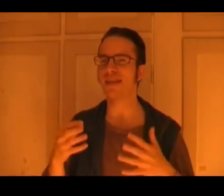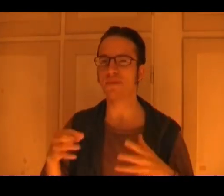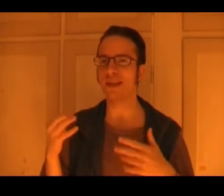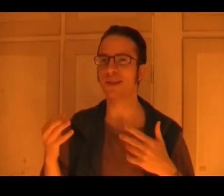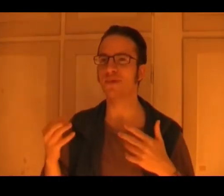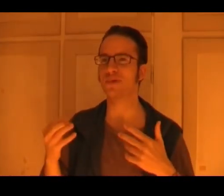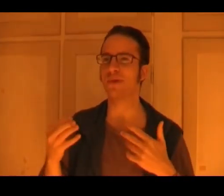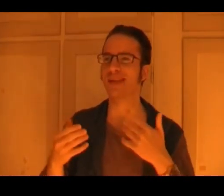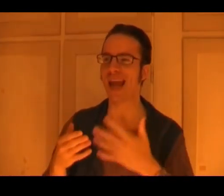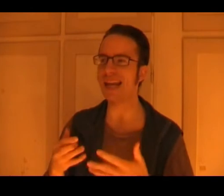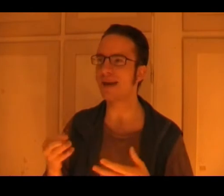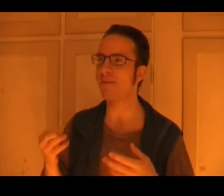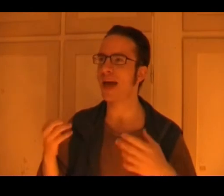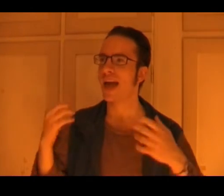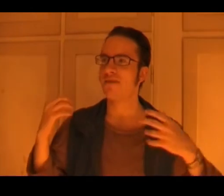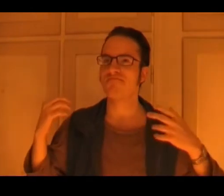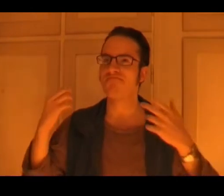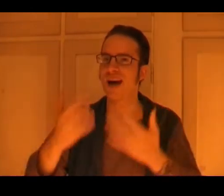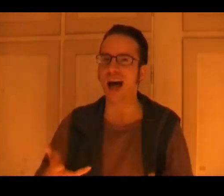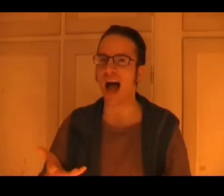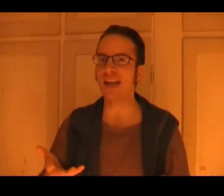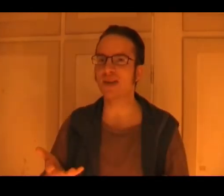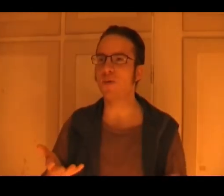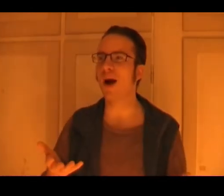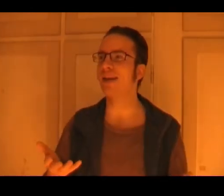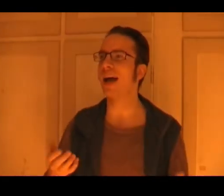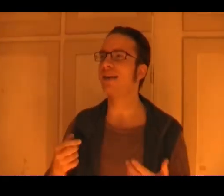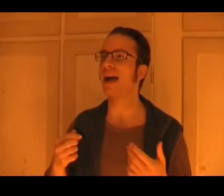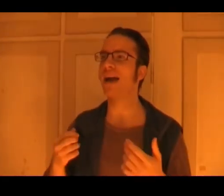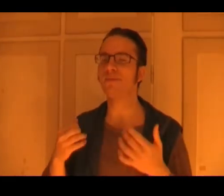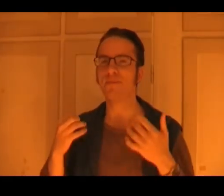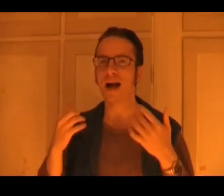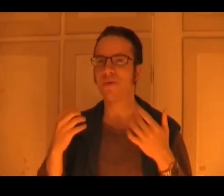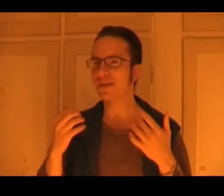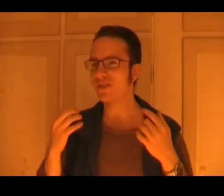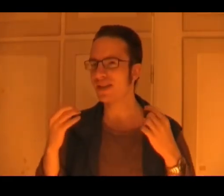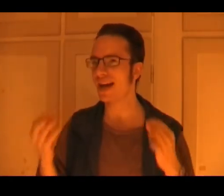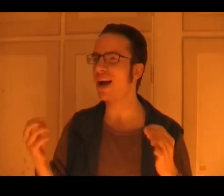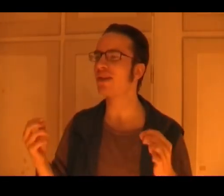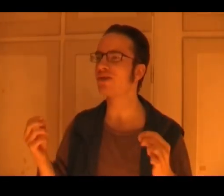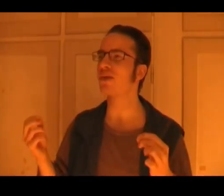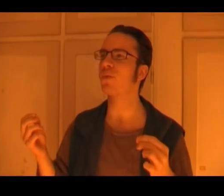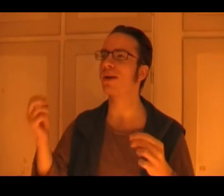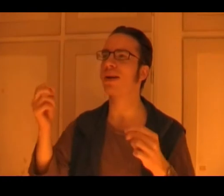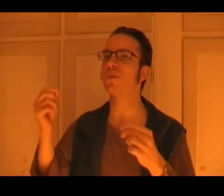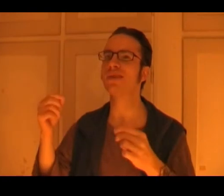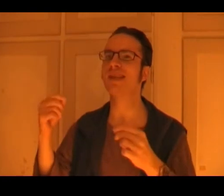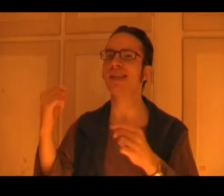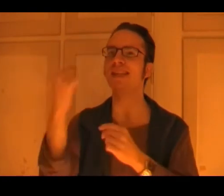the feeling that we were supposed to hate him. I didn't quite, I didn't, I, I wasn't even entirely certain what it was that he